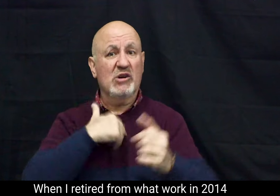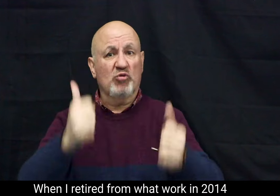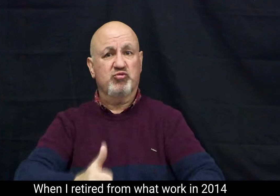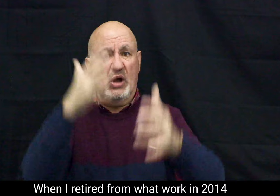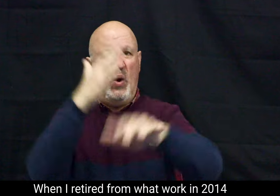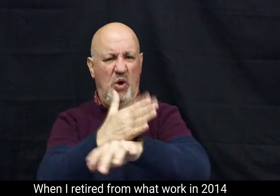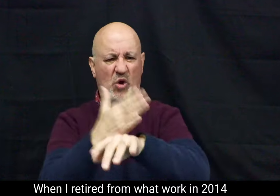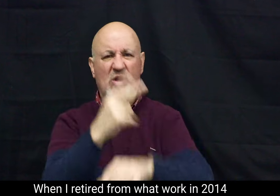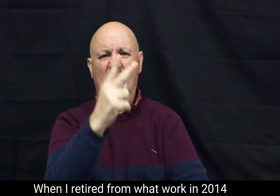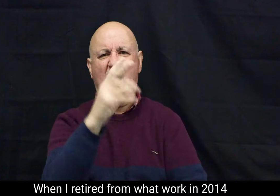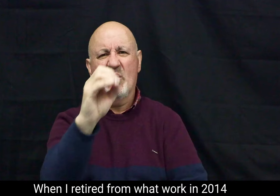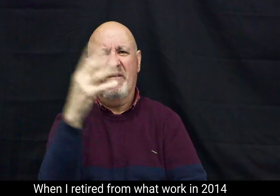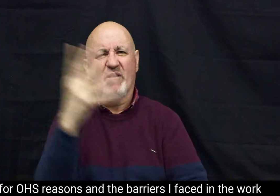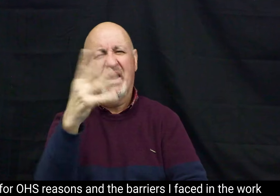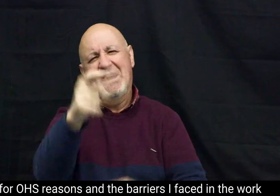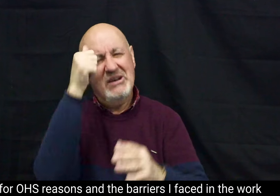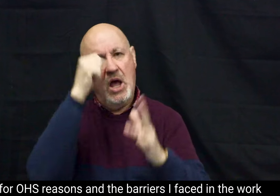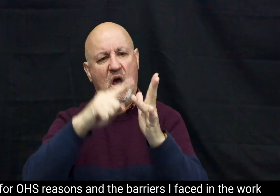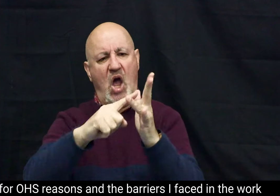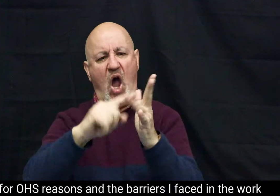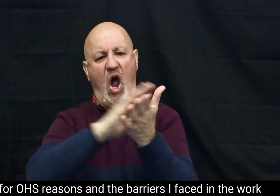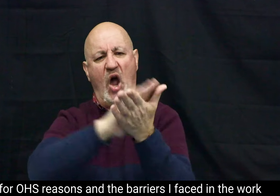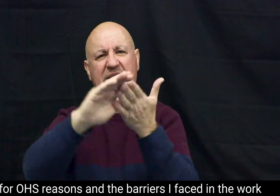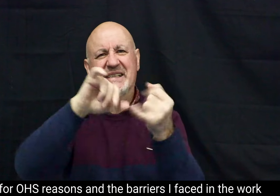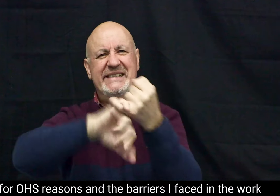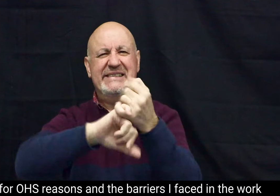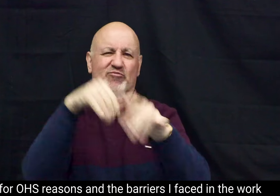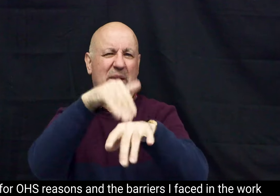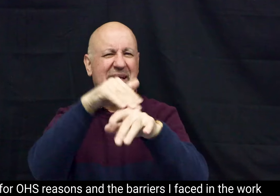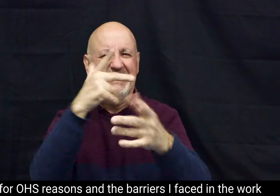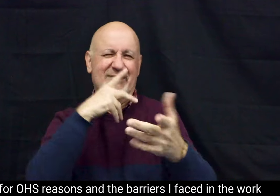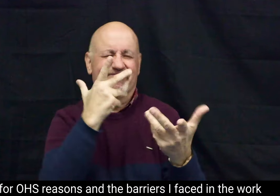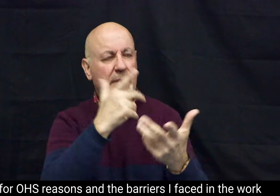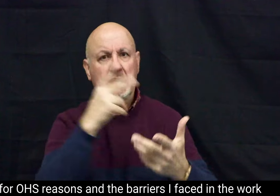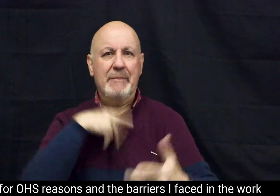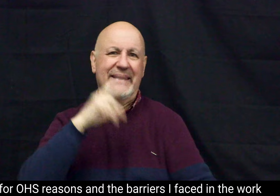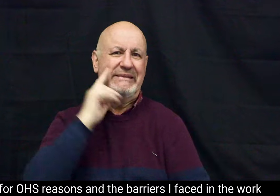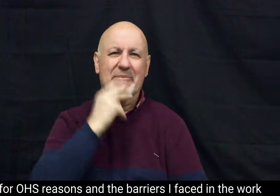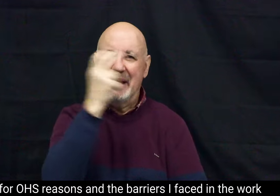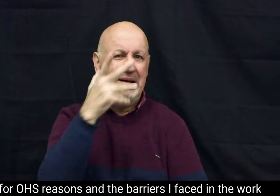2014 for OH and S reasons and the barriers I faced in the work environment,